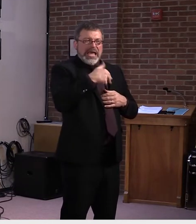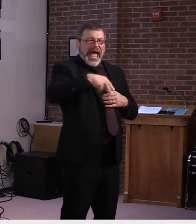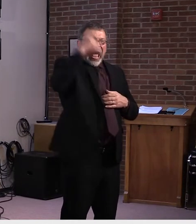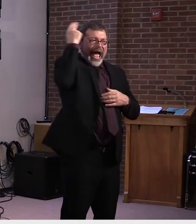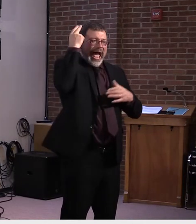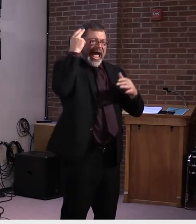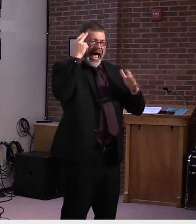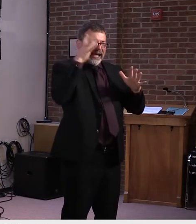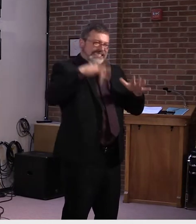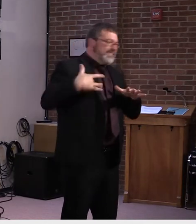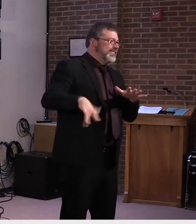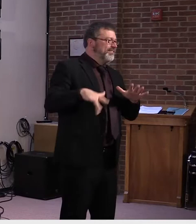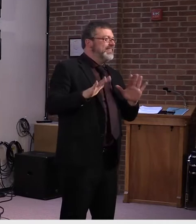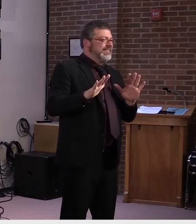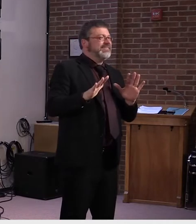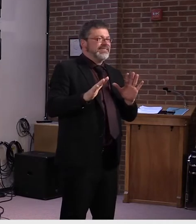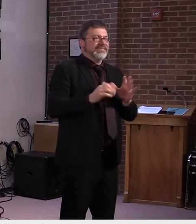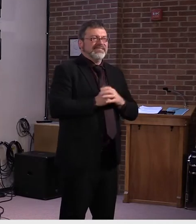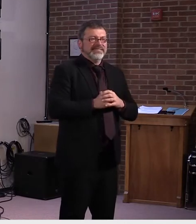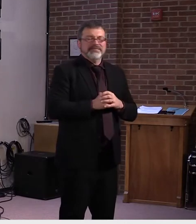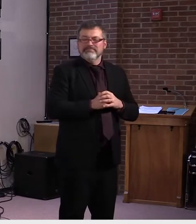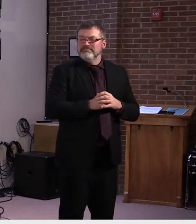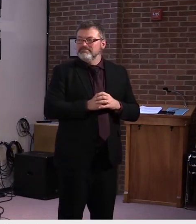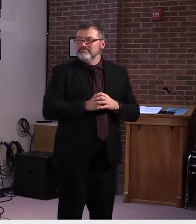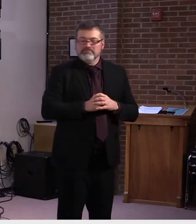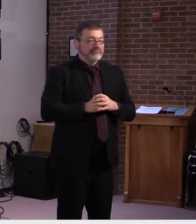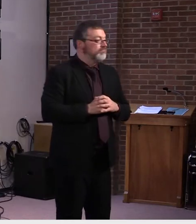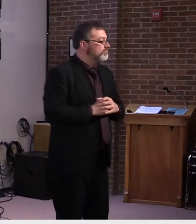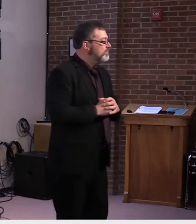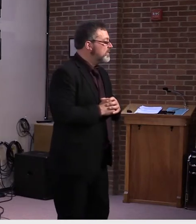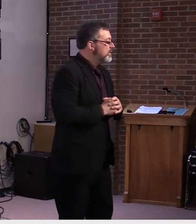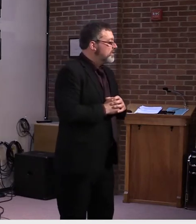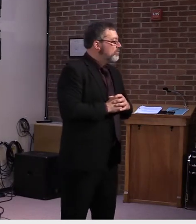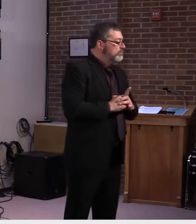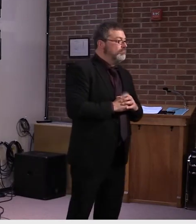Thank you. Okay. Greg, the County Courier.